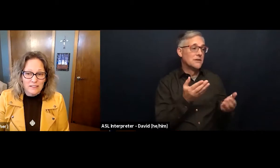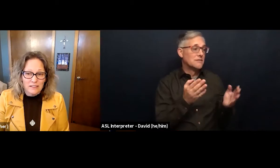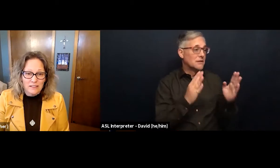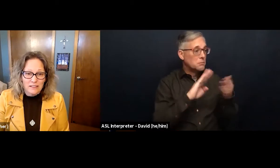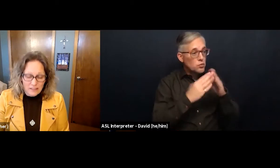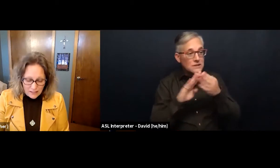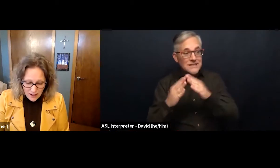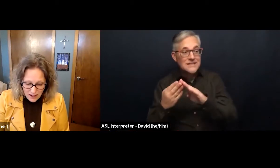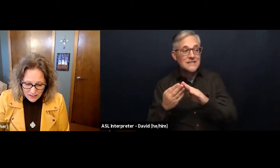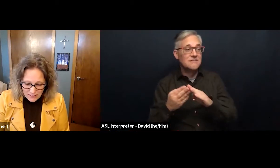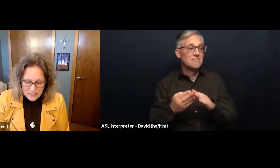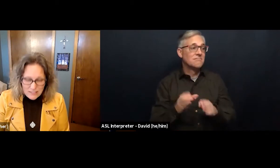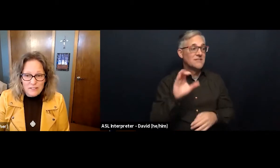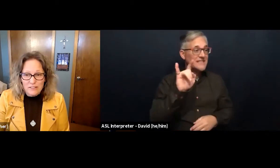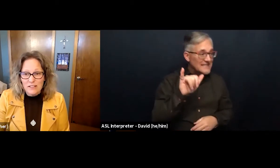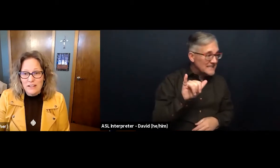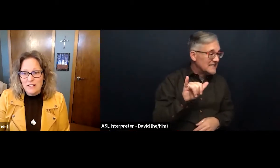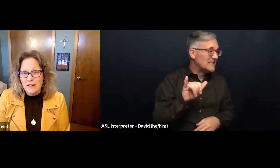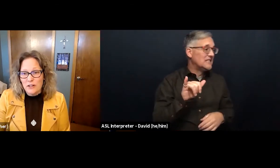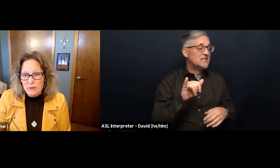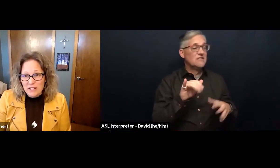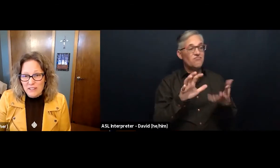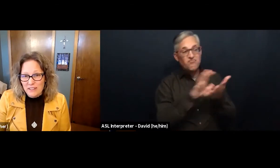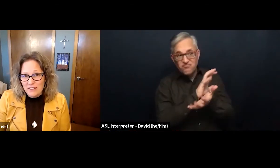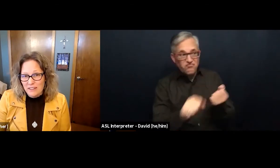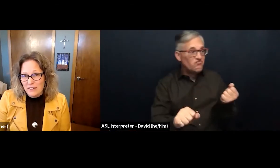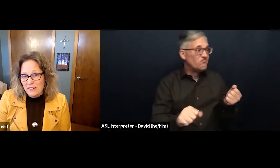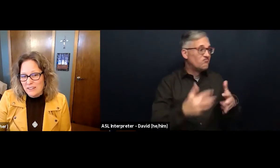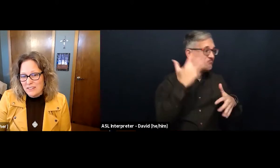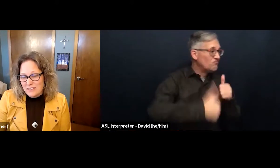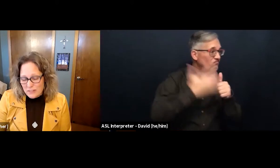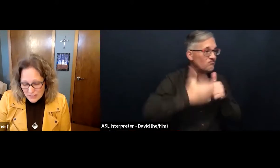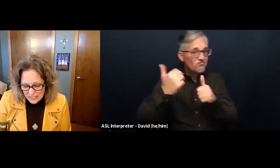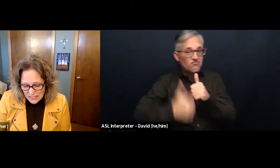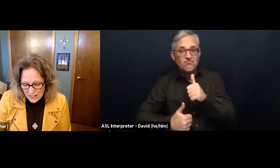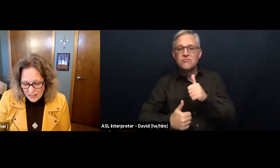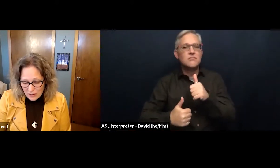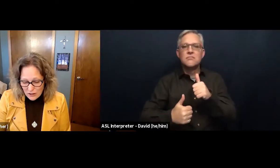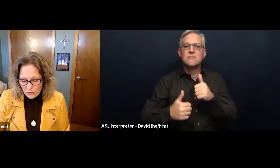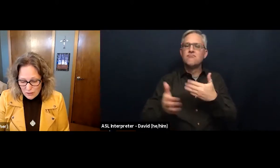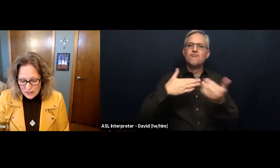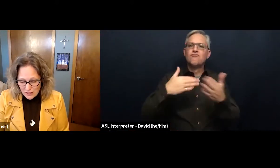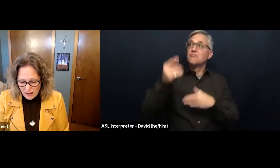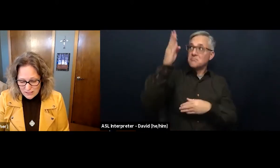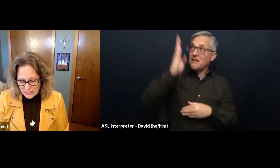God is still committed to staying with us.